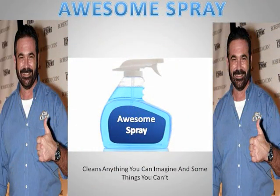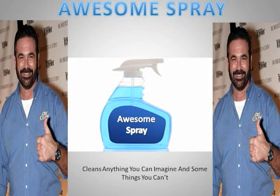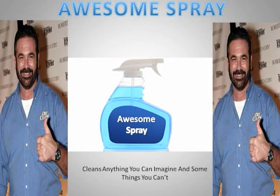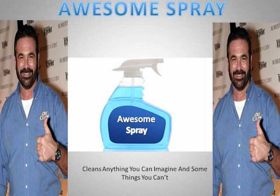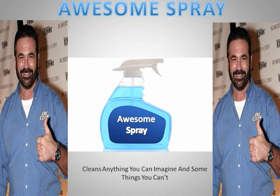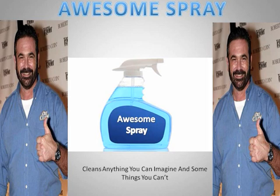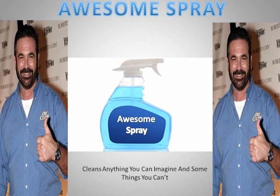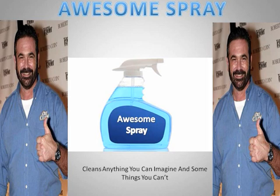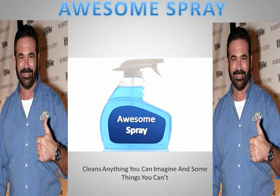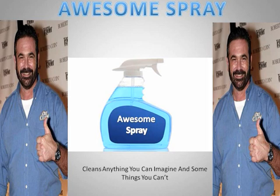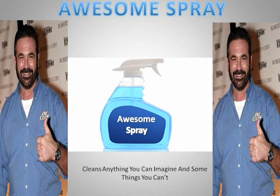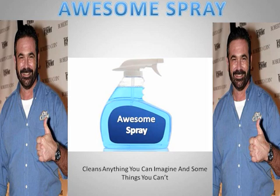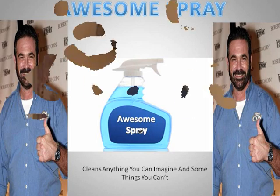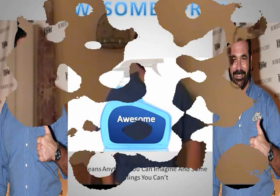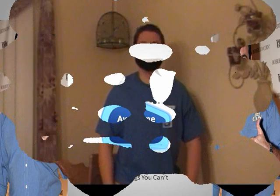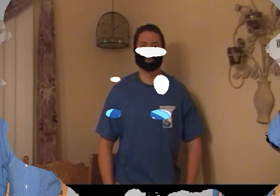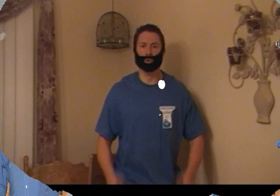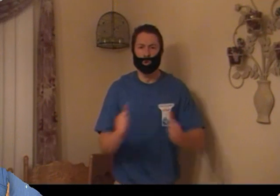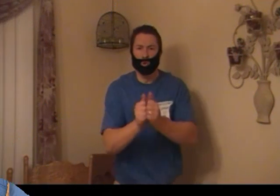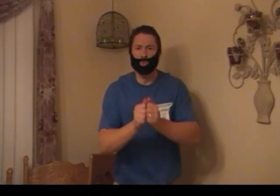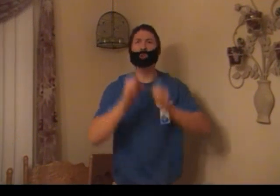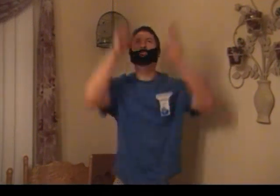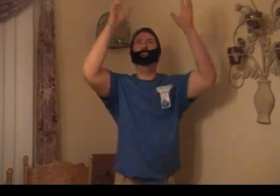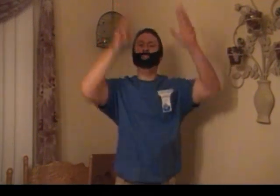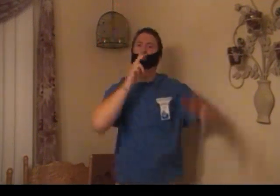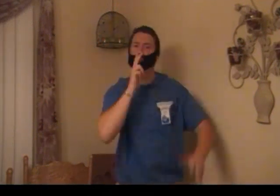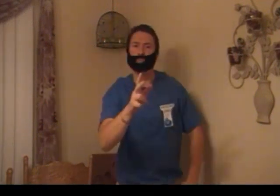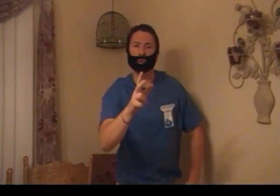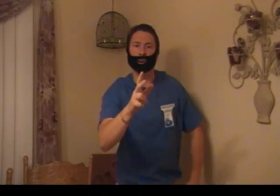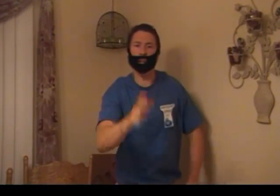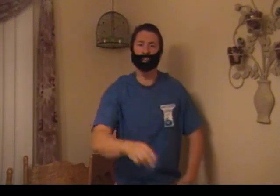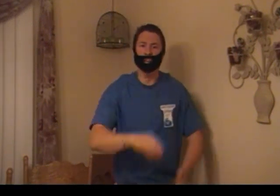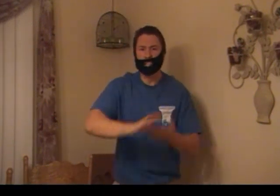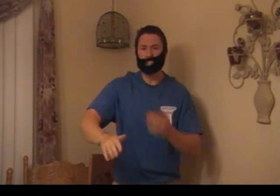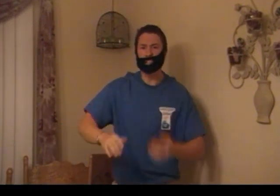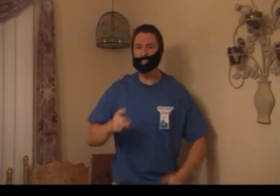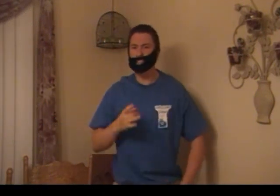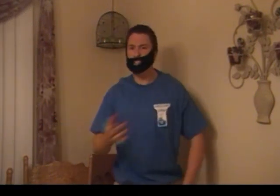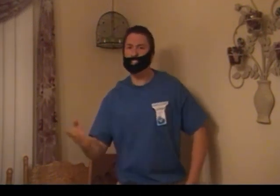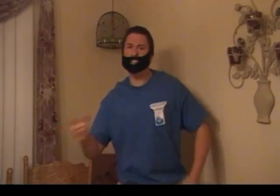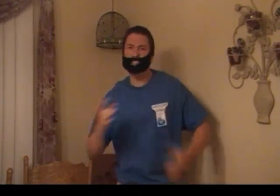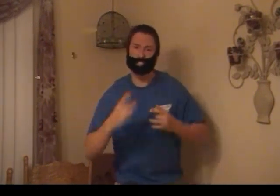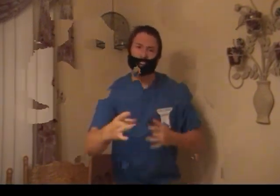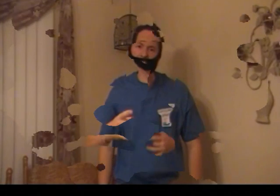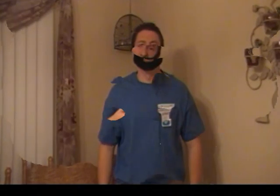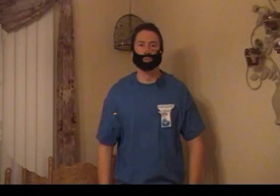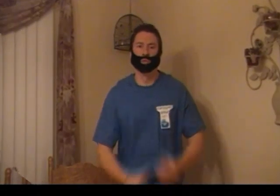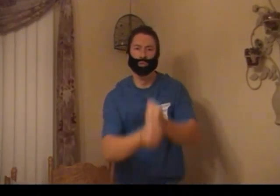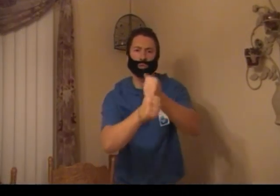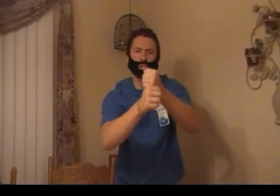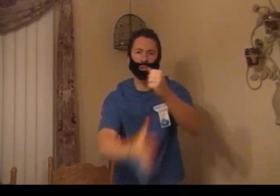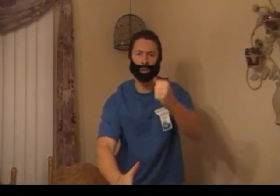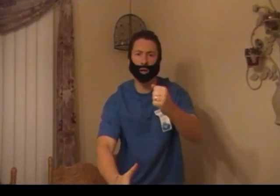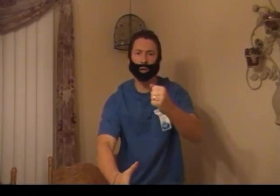Awesome Spray. With Awesome Spray, clean things like crap.